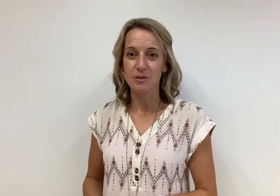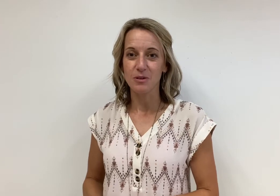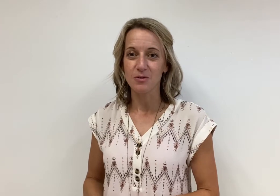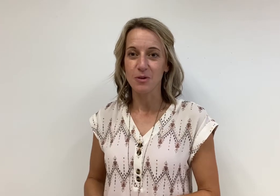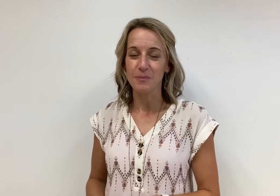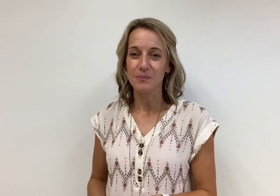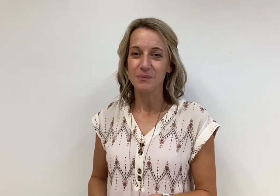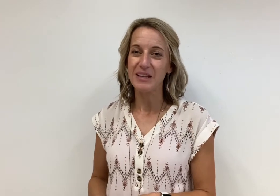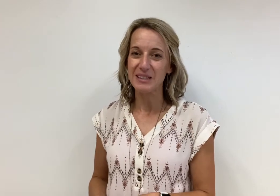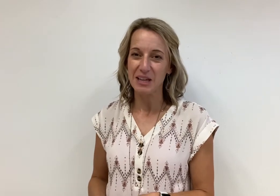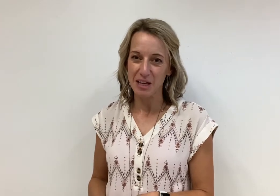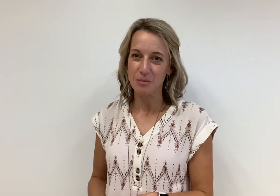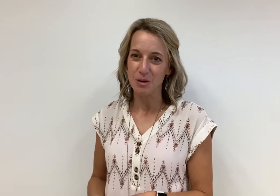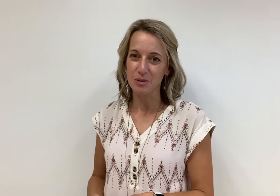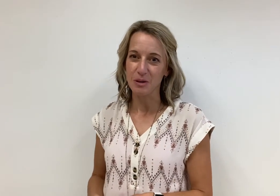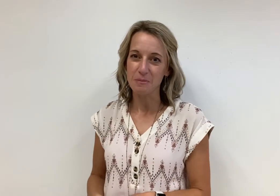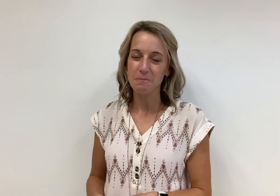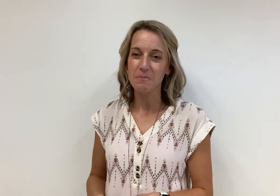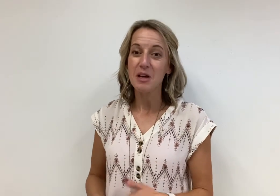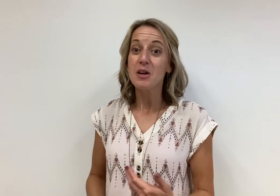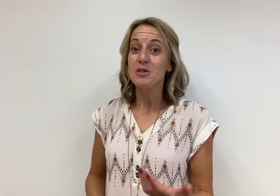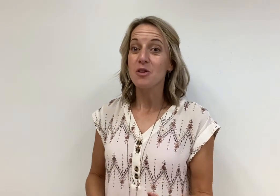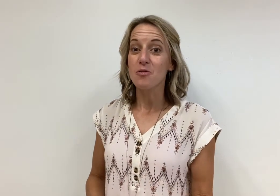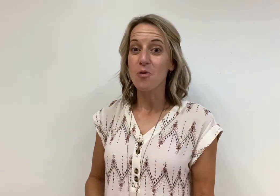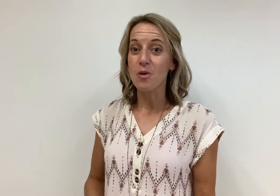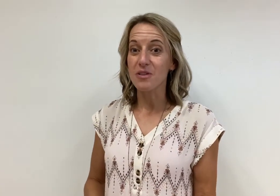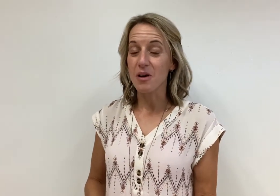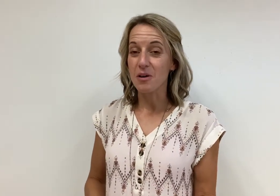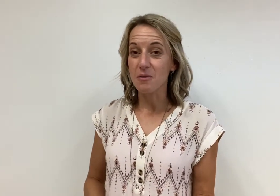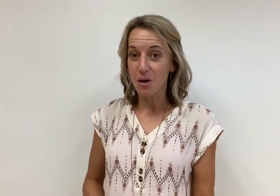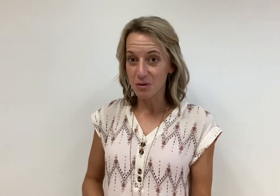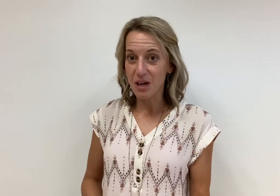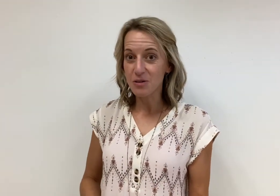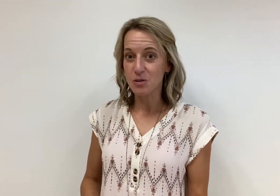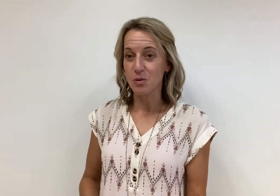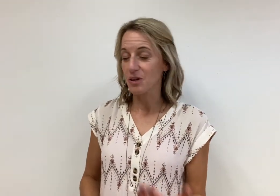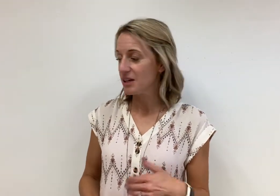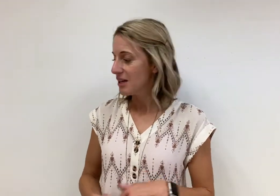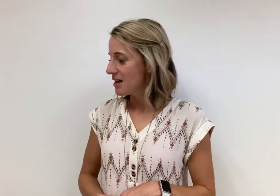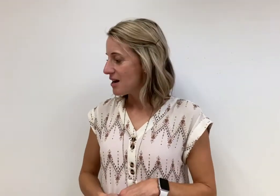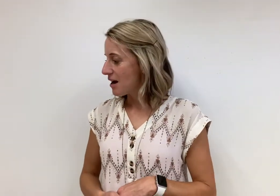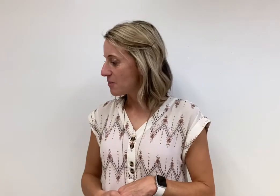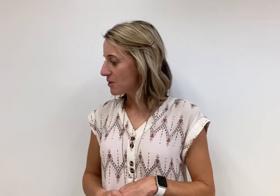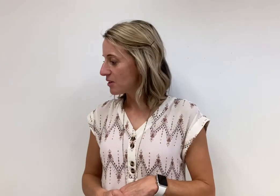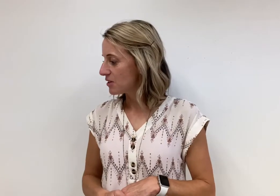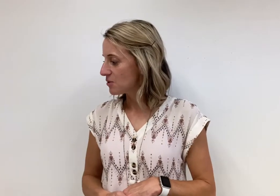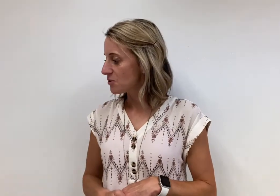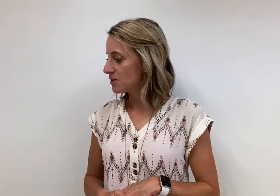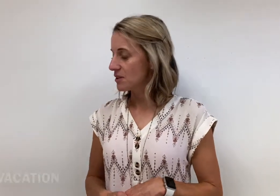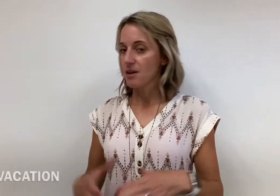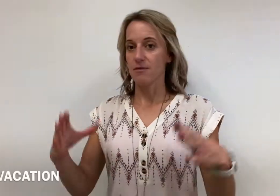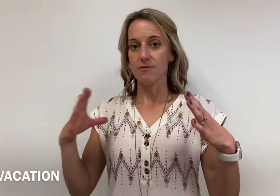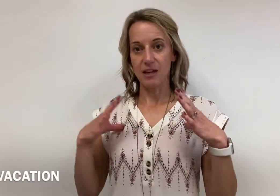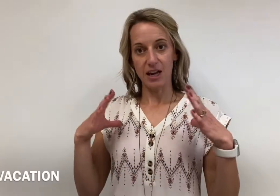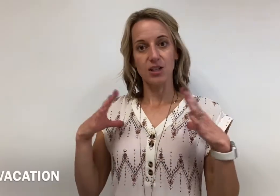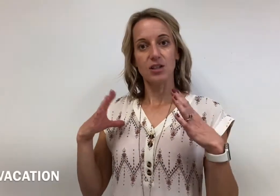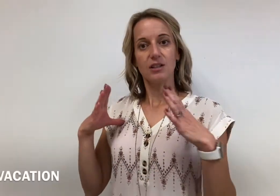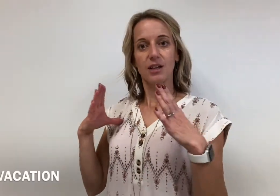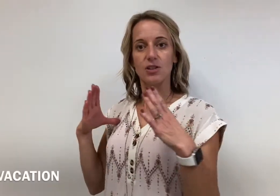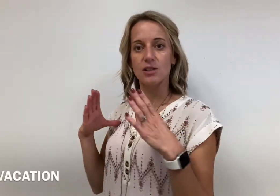is for. That's the candy bar story. So for the hotel story, they're going to use vacation, like I just